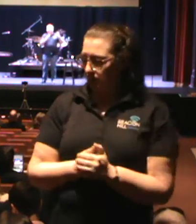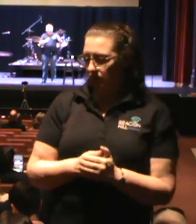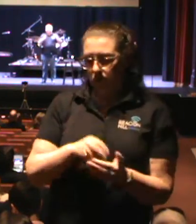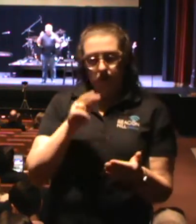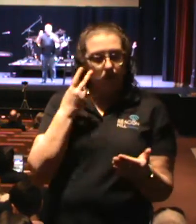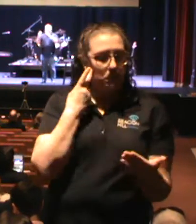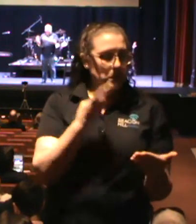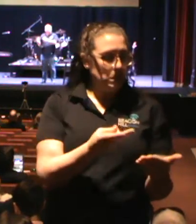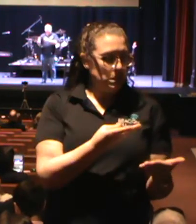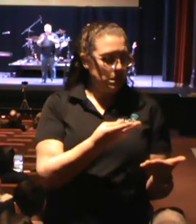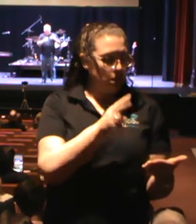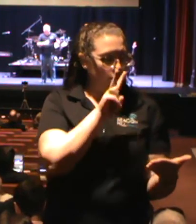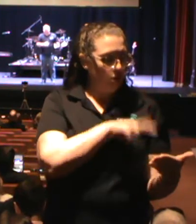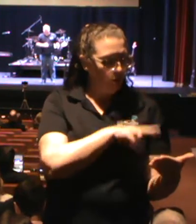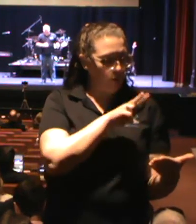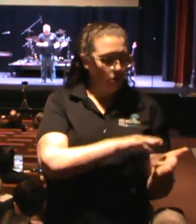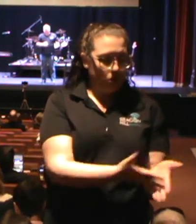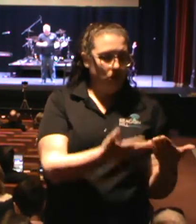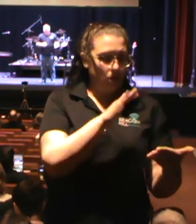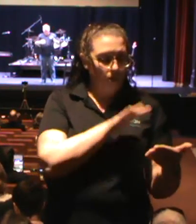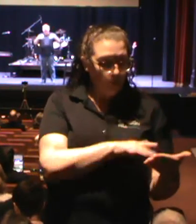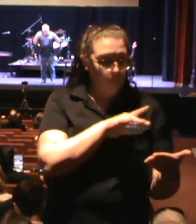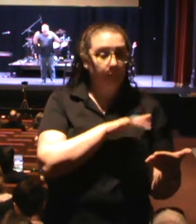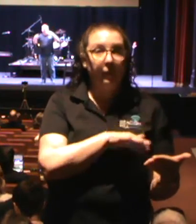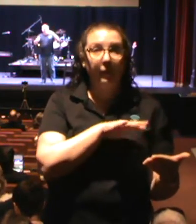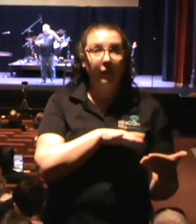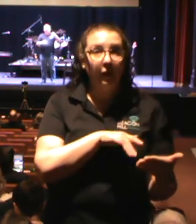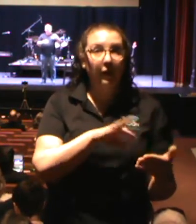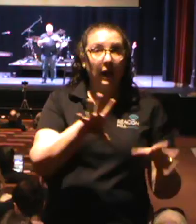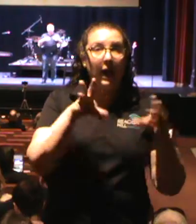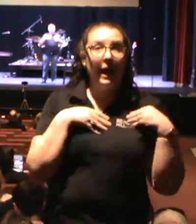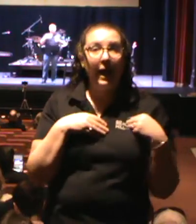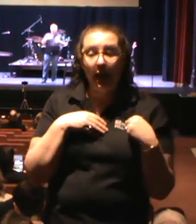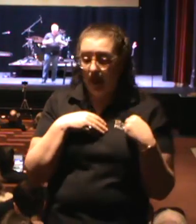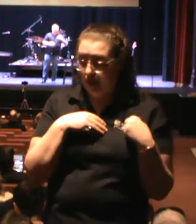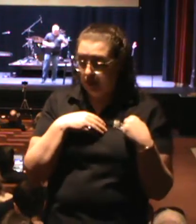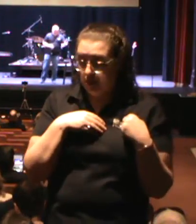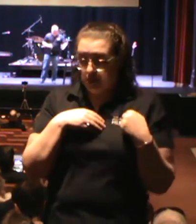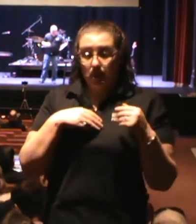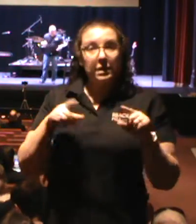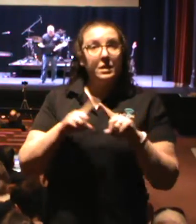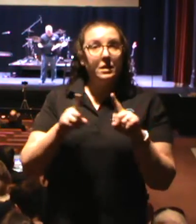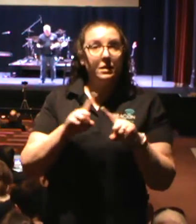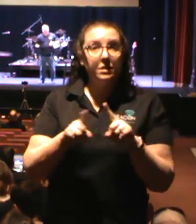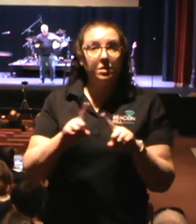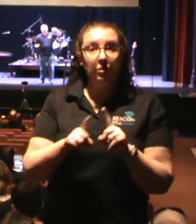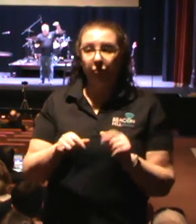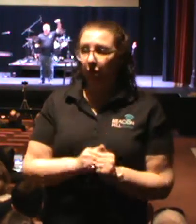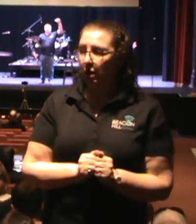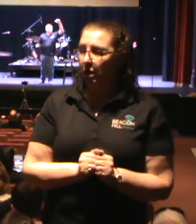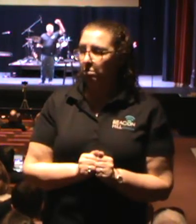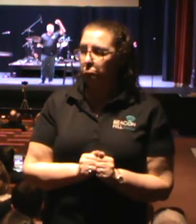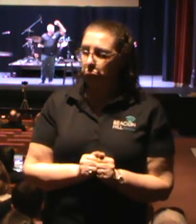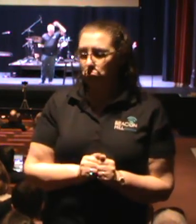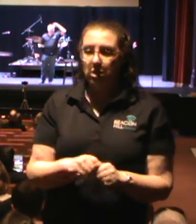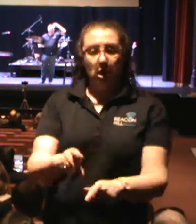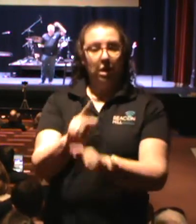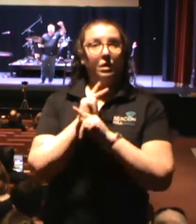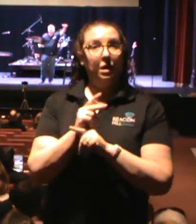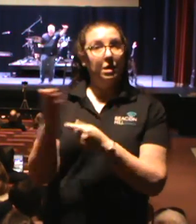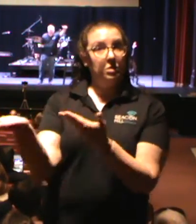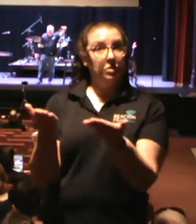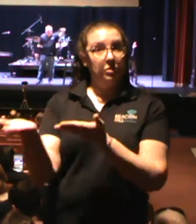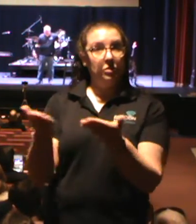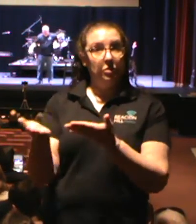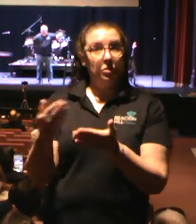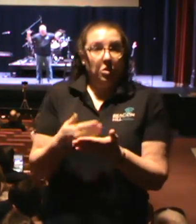Bible and its different usages in the Bible that it has and takes on different forms of service. Whether or not it means the